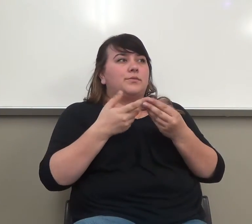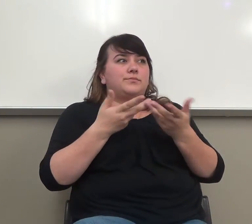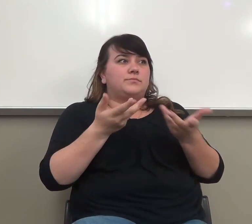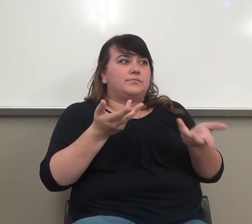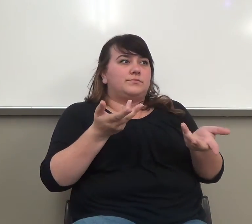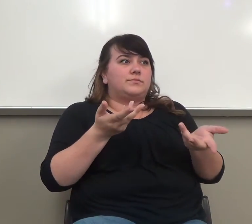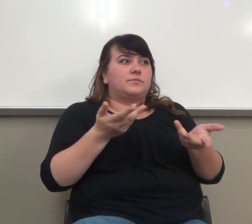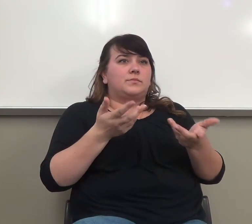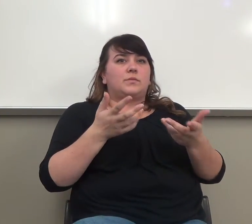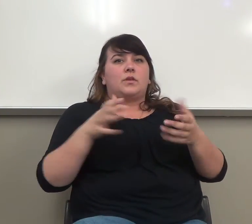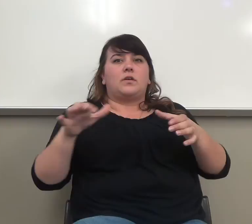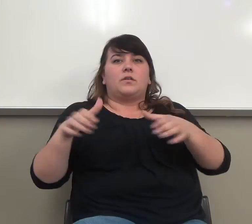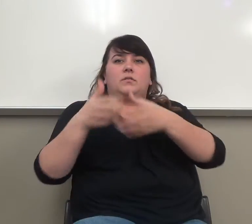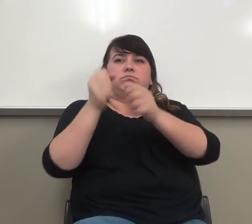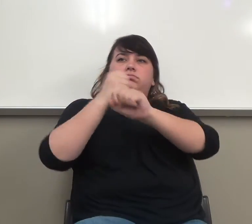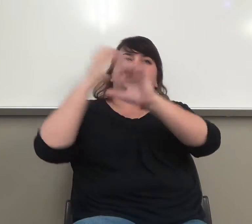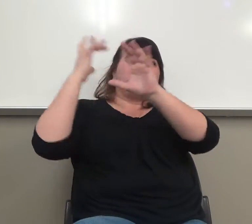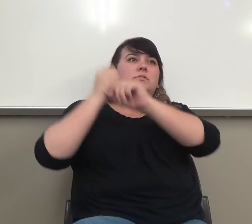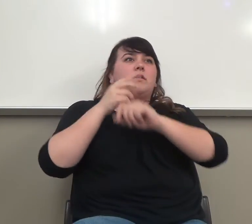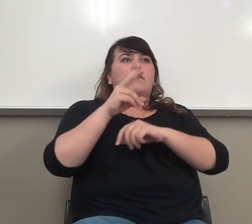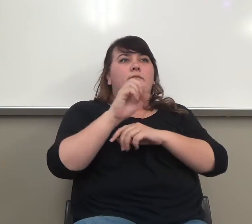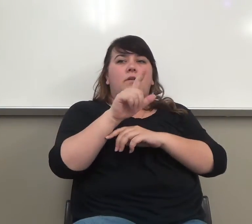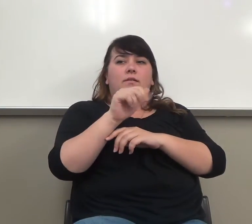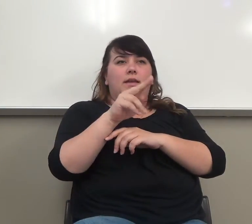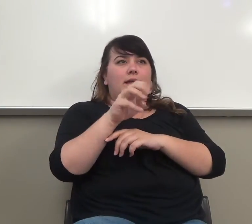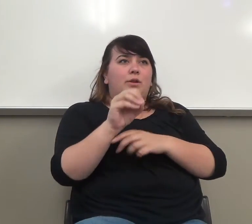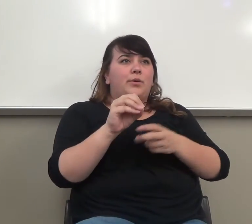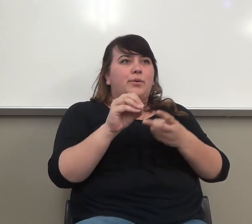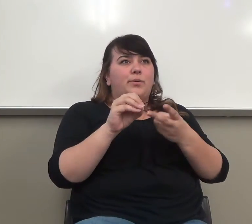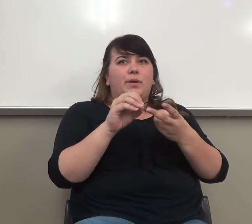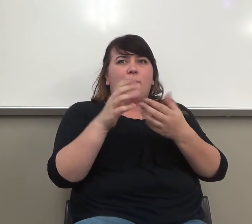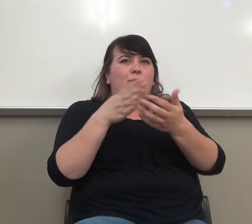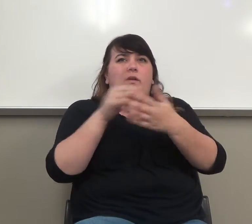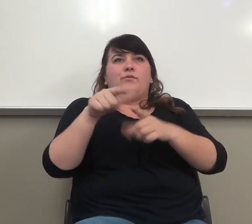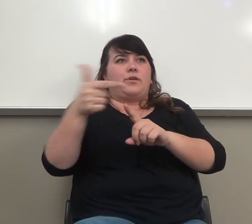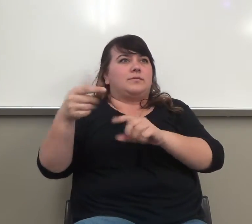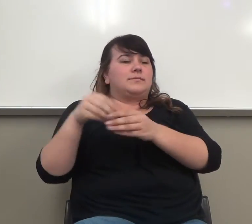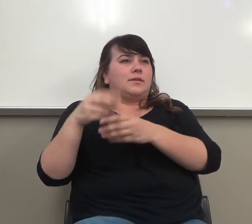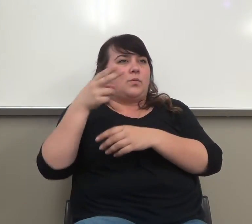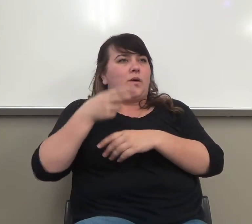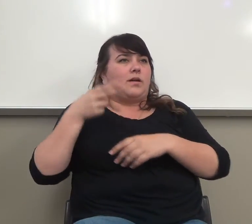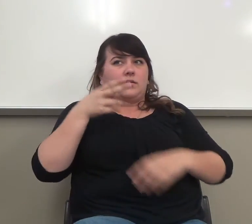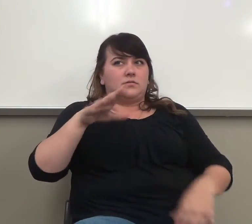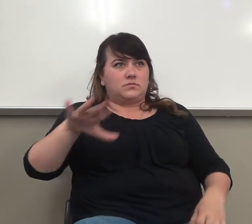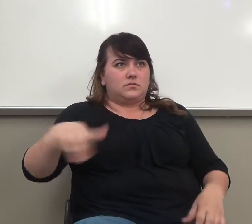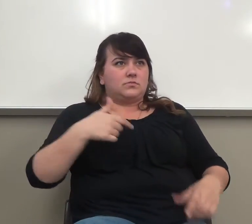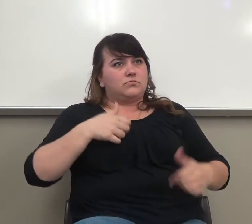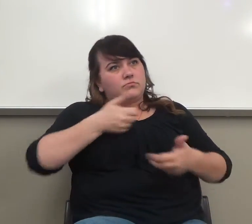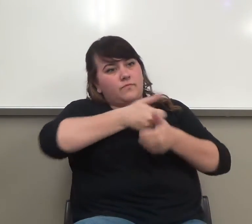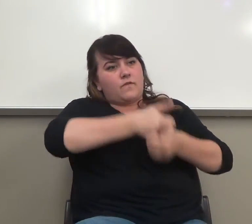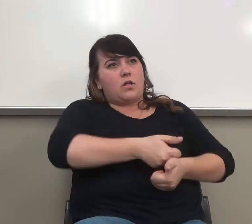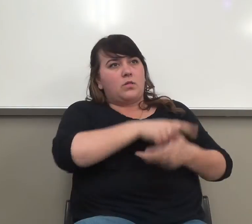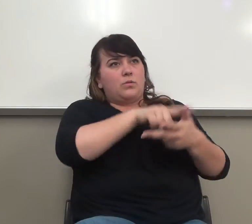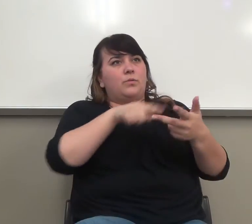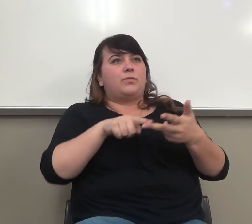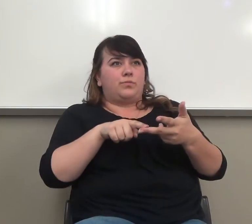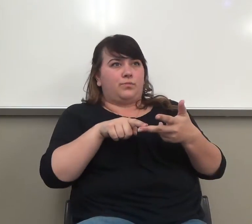volcano and the you know, whatever else. Okay. She needs to stick with what she's doing. And